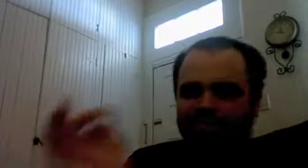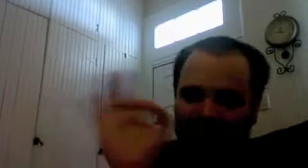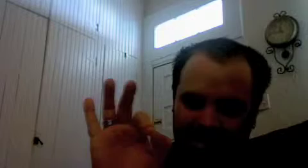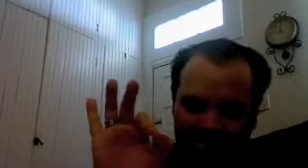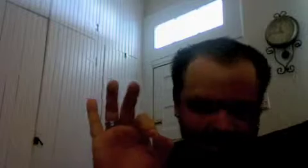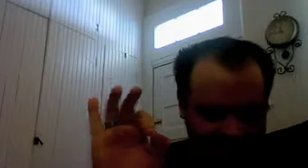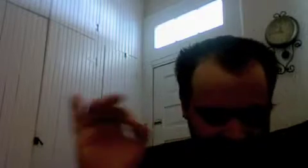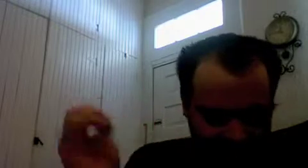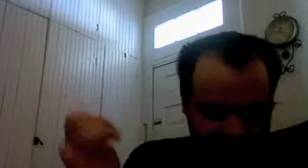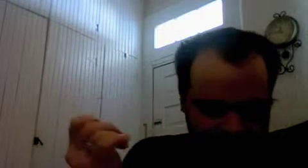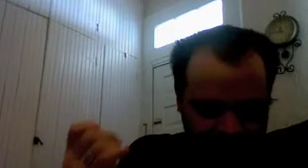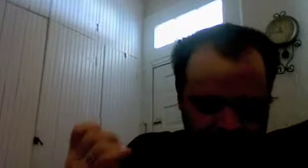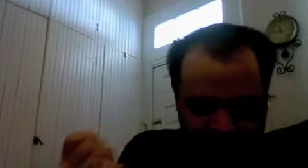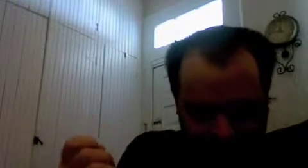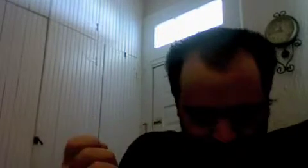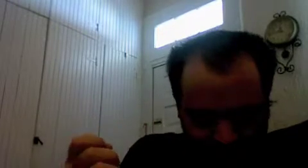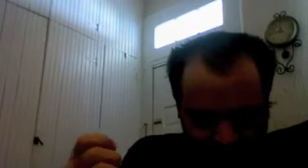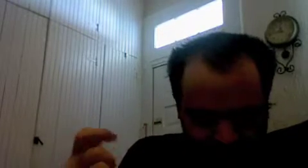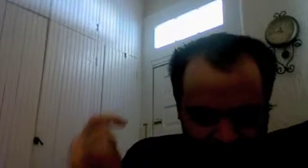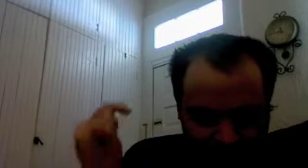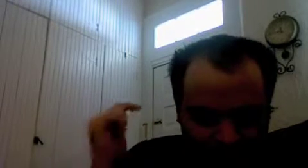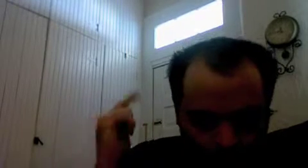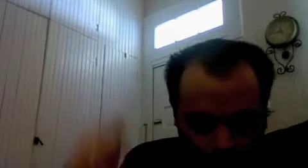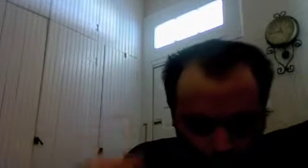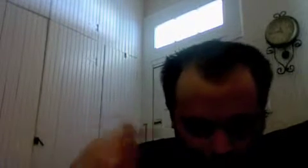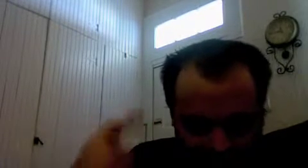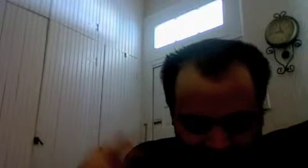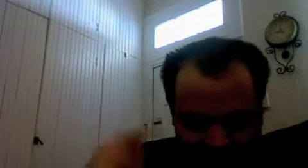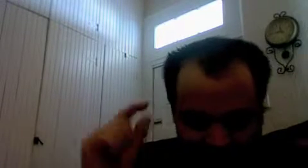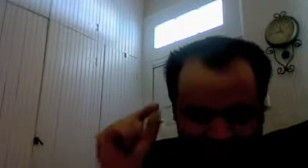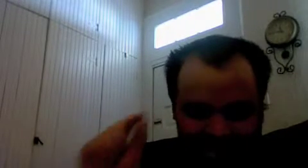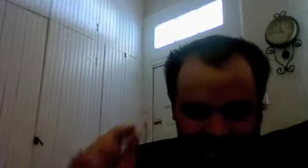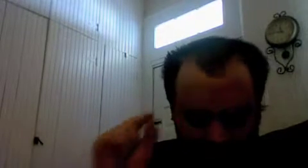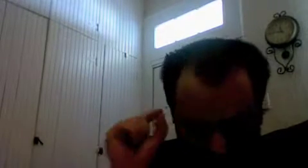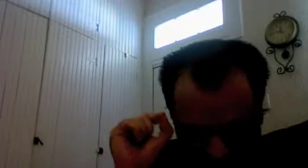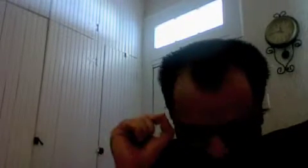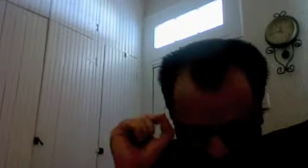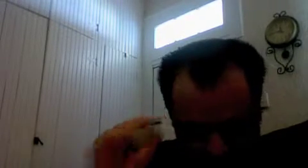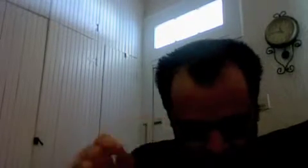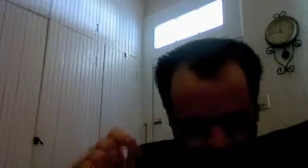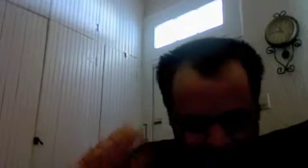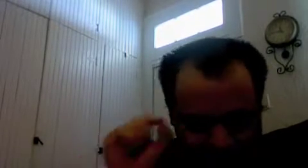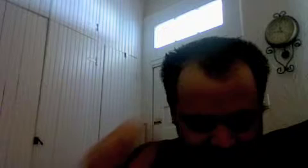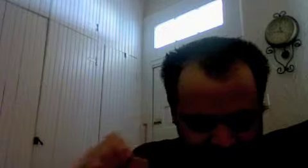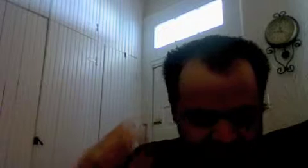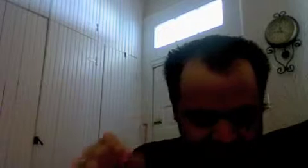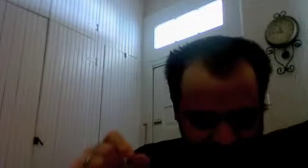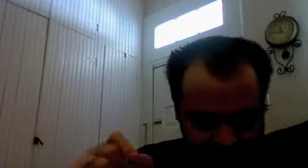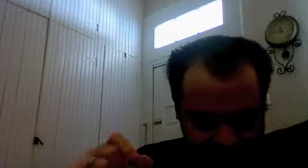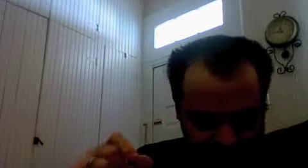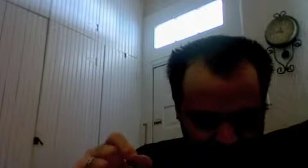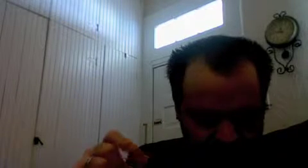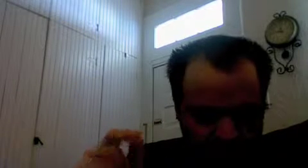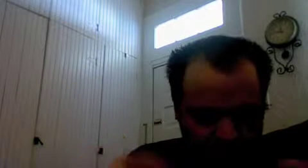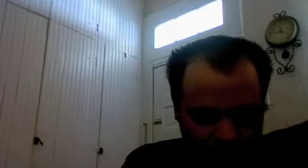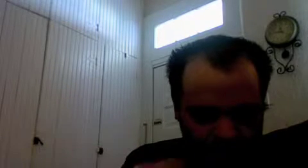is negativity right now only this self-restoring sameness or this